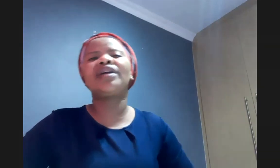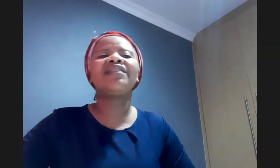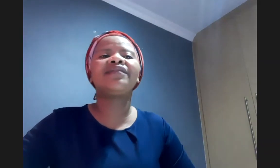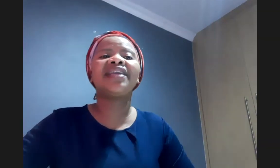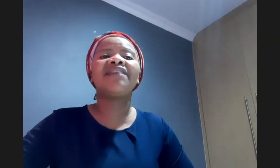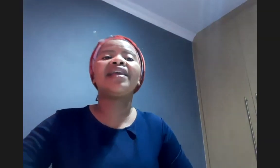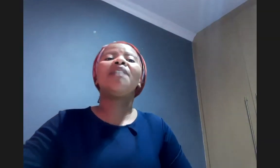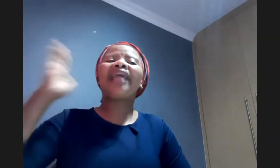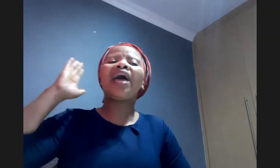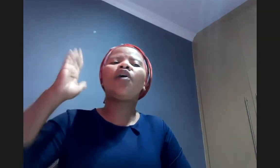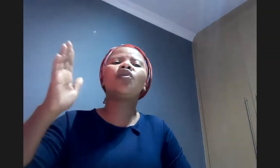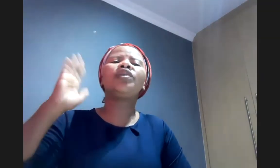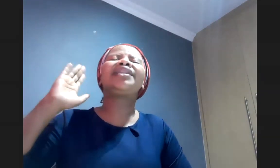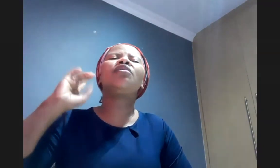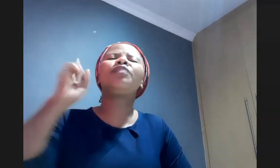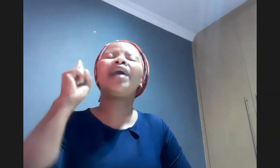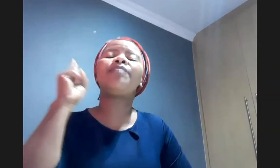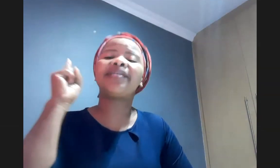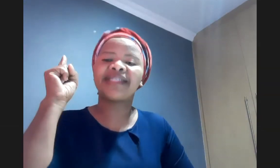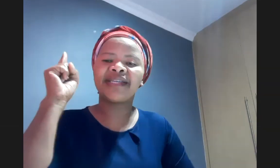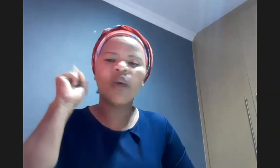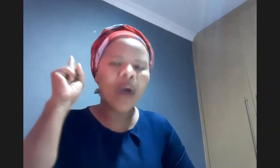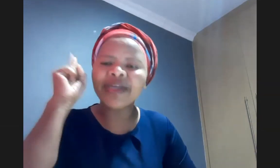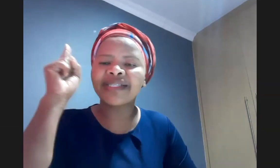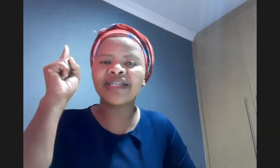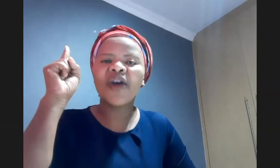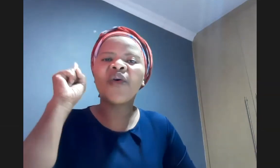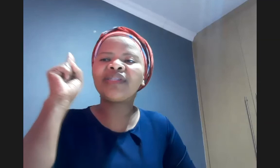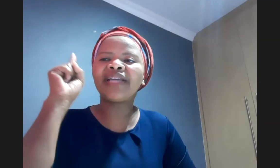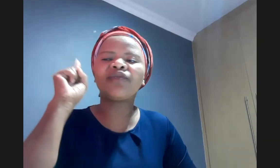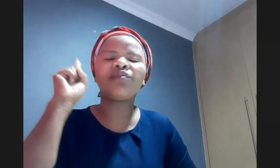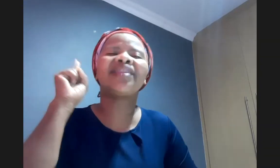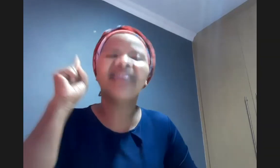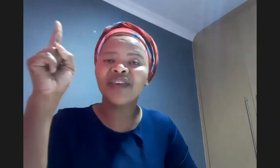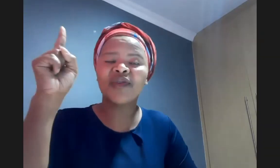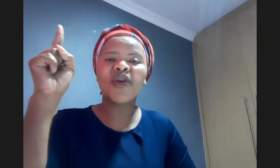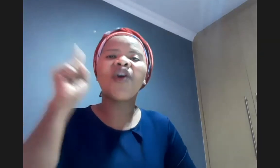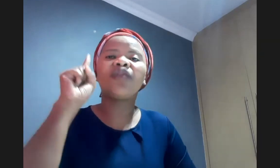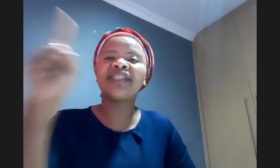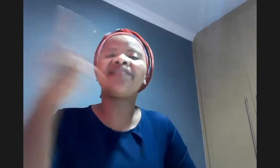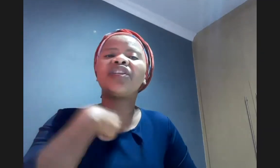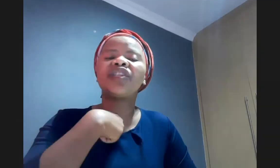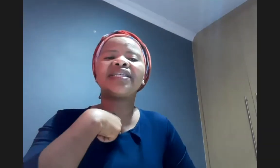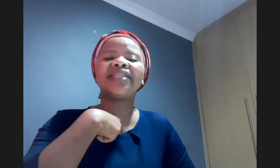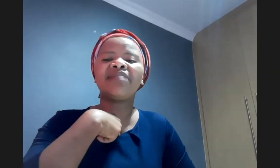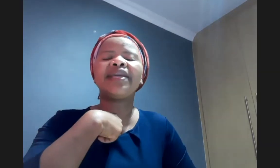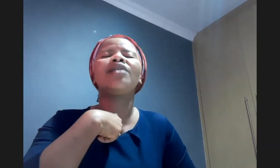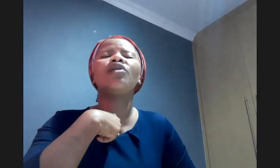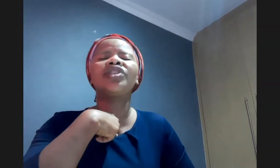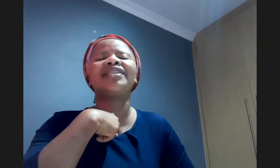faithful seven but i also wish that there would be one person one person who would say to me thank you for serving jesus in me lord jesus